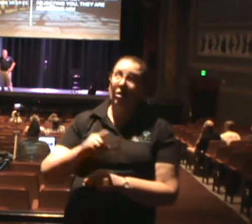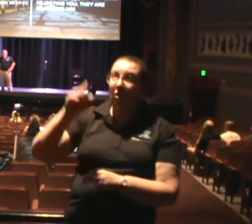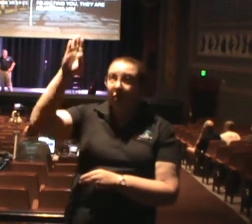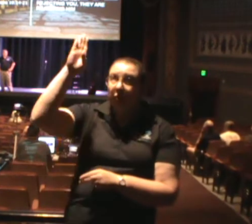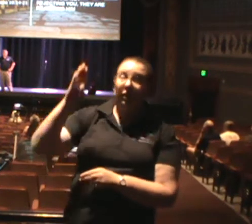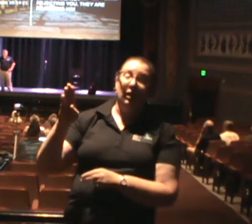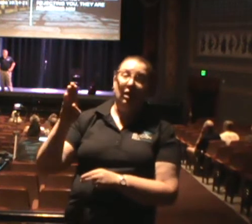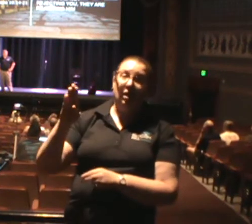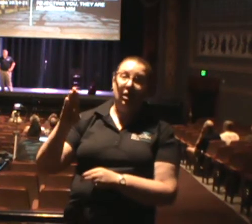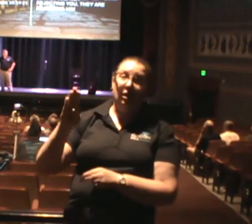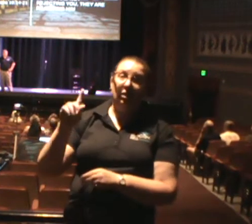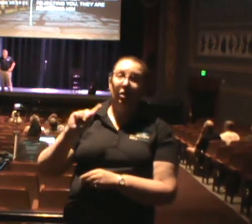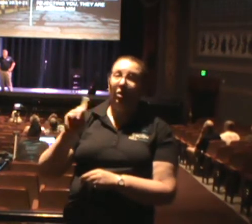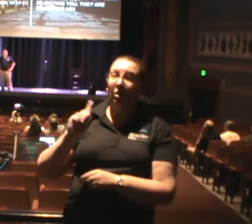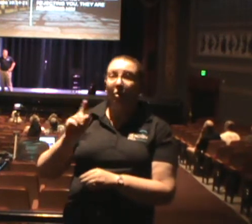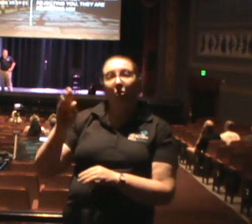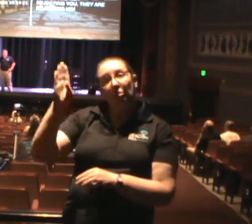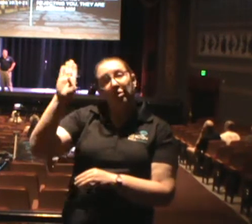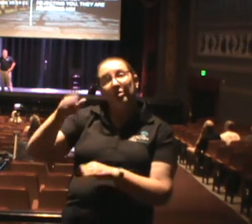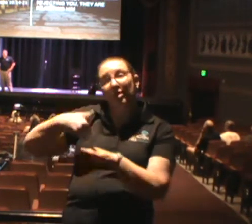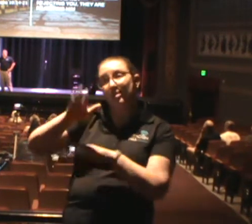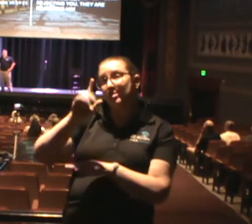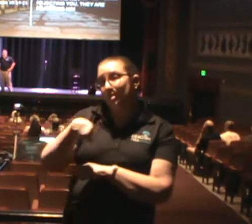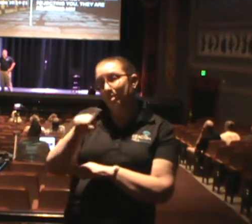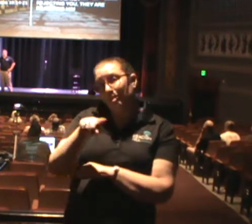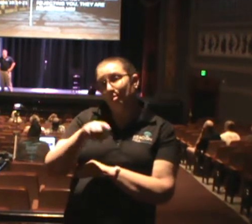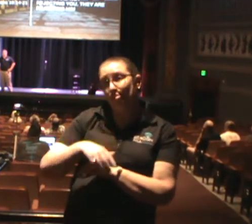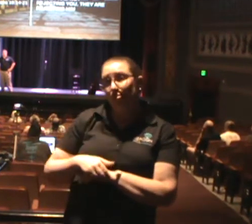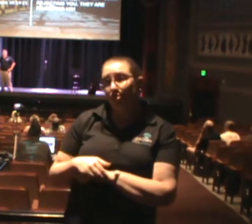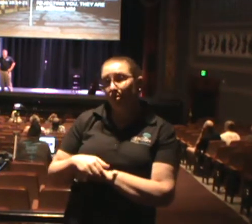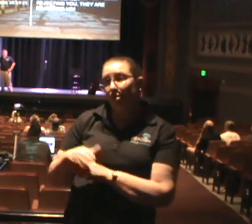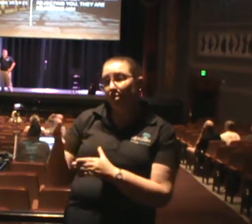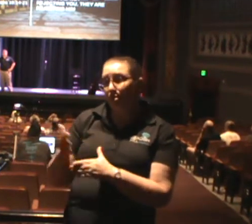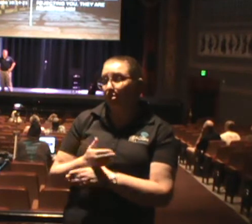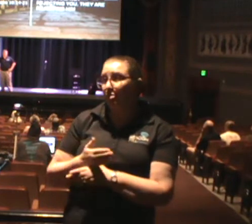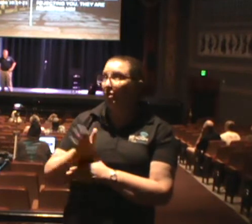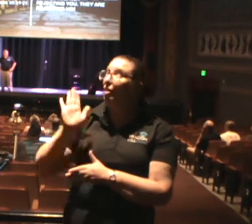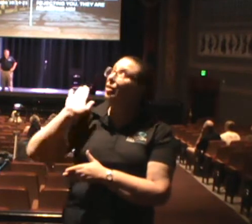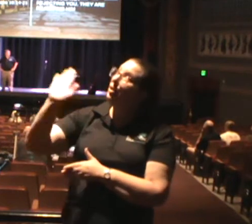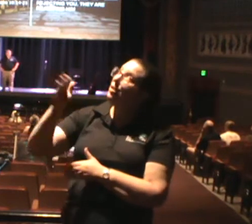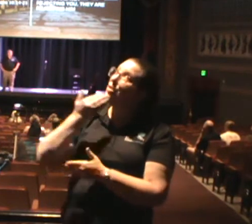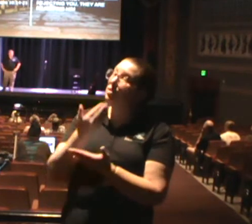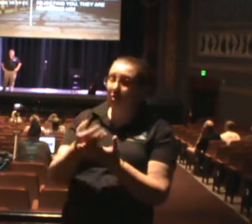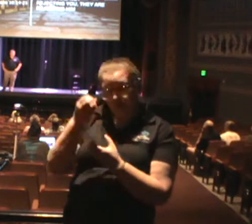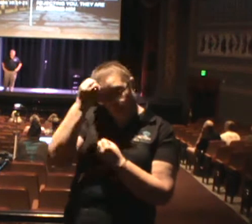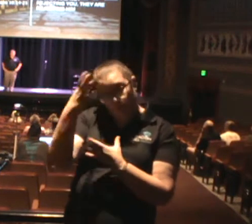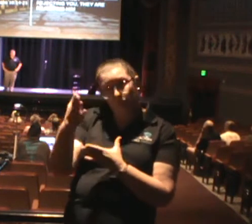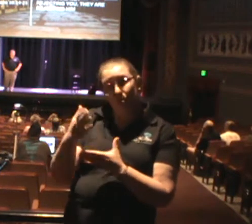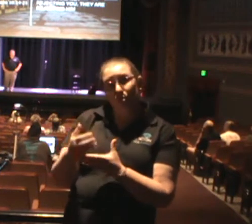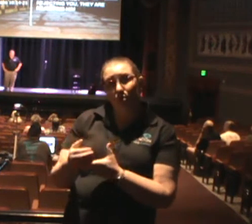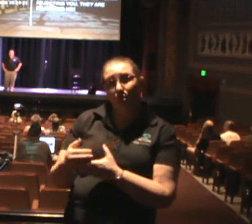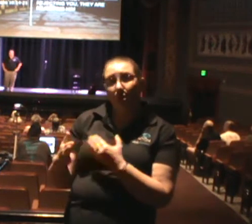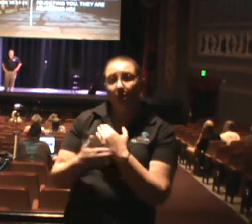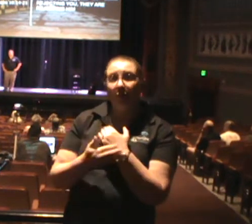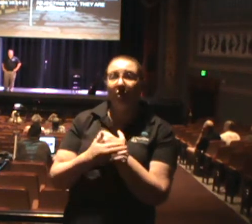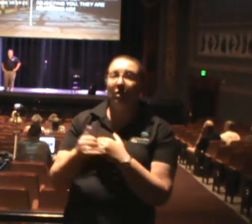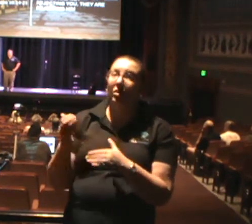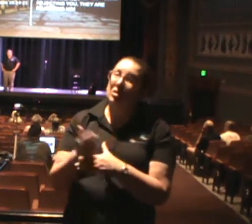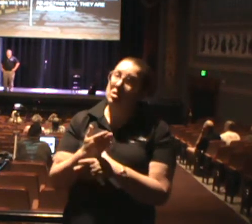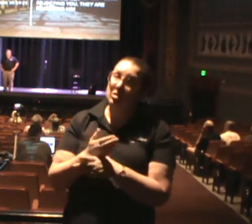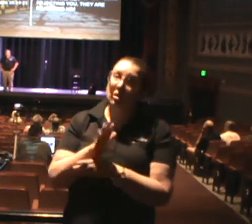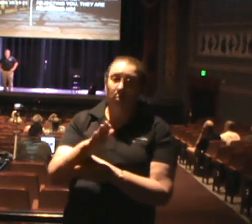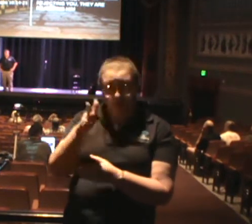where's God sending you? Where's God sending you to share the good news of the gospel of Jesus Christ? Is he calling you to share it with your spouse,